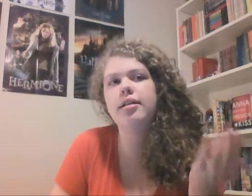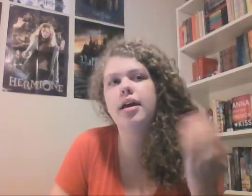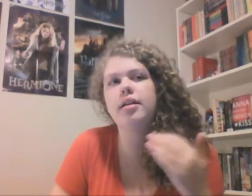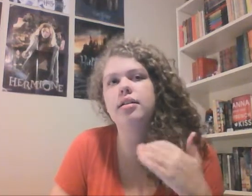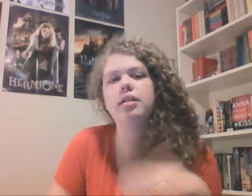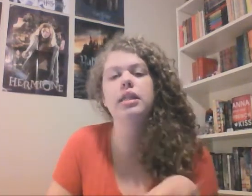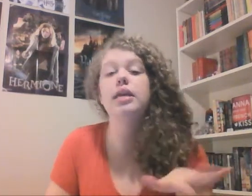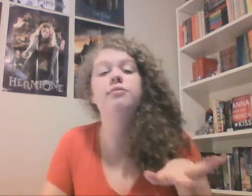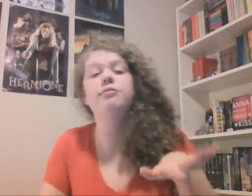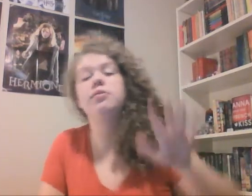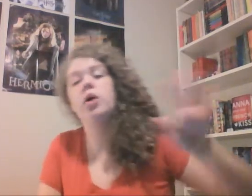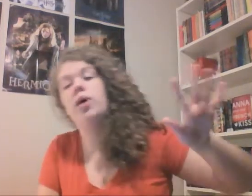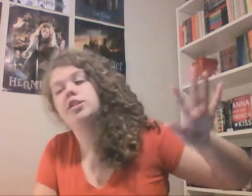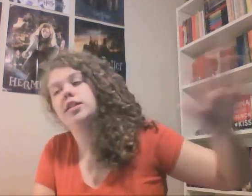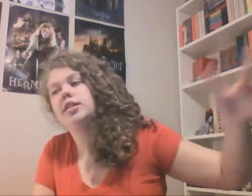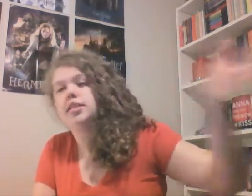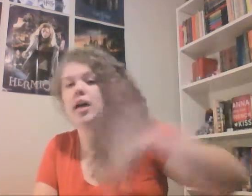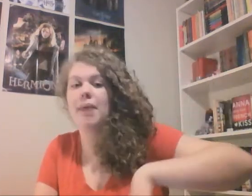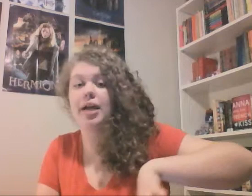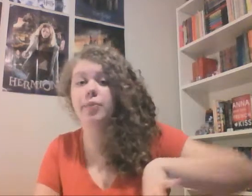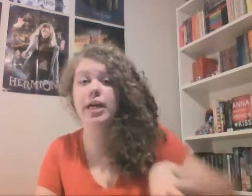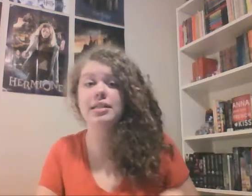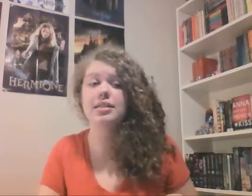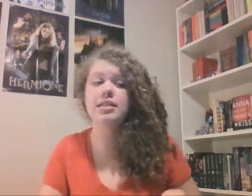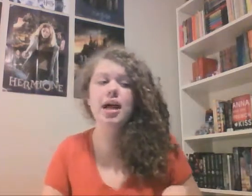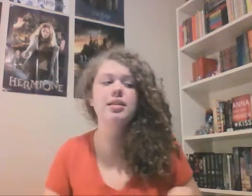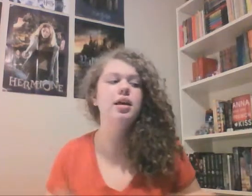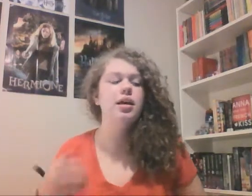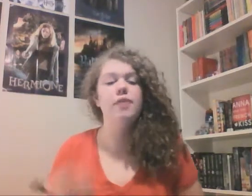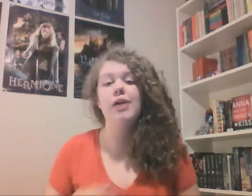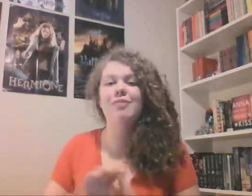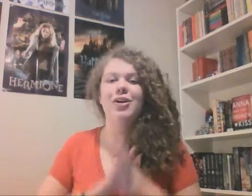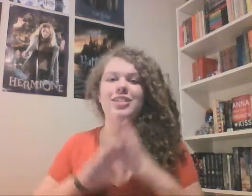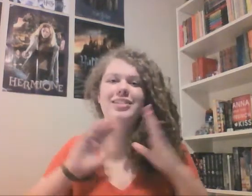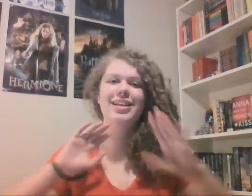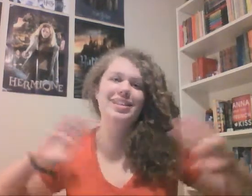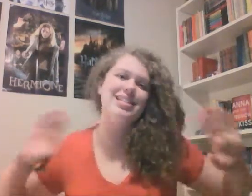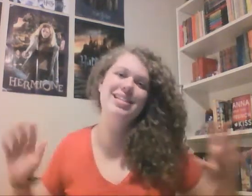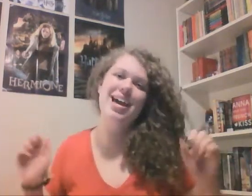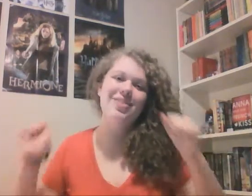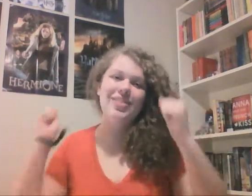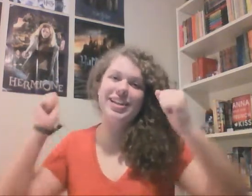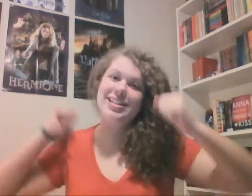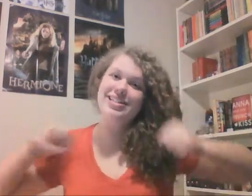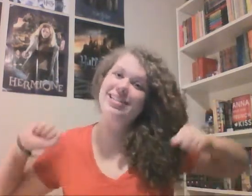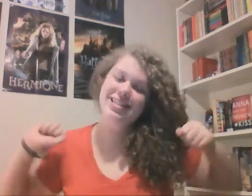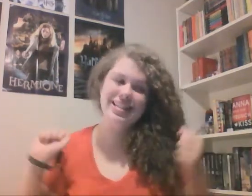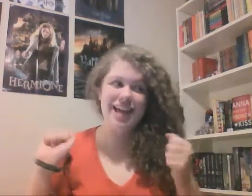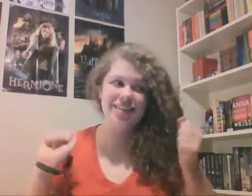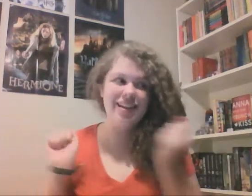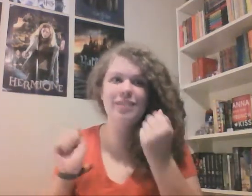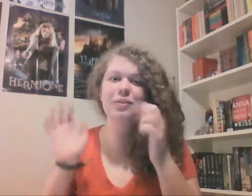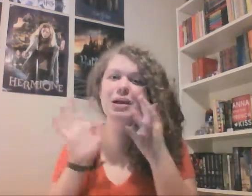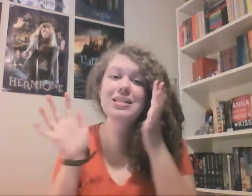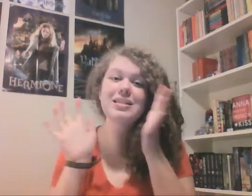then leave, go watch it, and then come back and we can discuss. If you have watched it, then stay, we can discuss it together and it will be awesome.